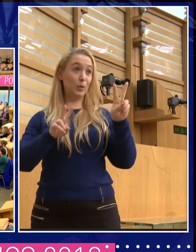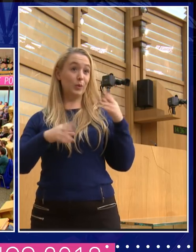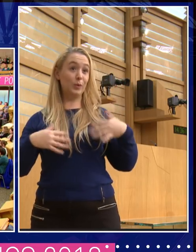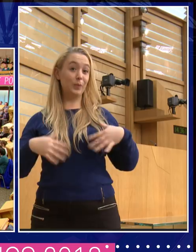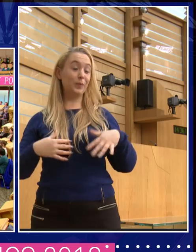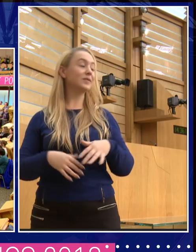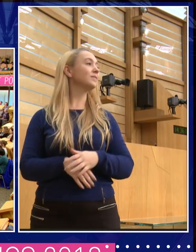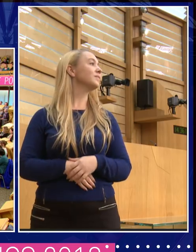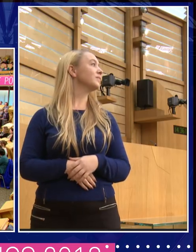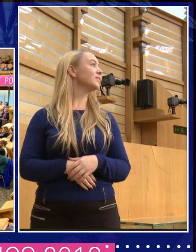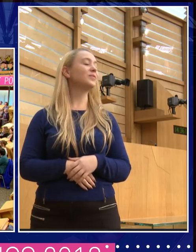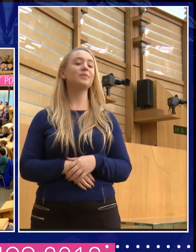OK. The lady there, then we'll get some over here.